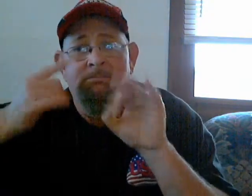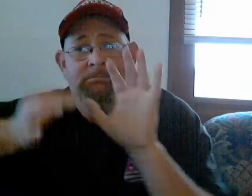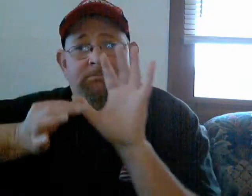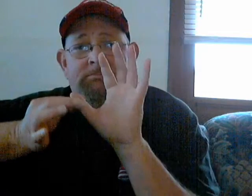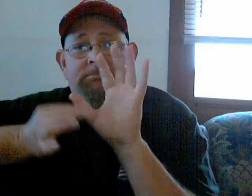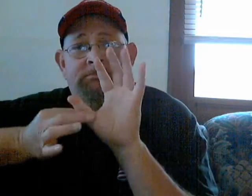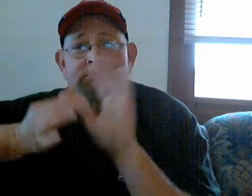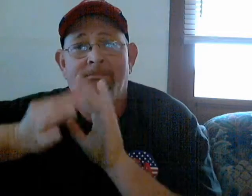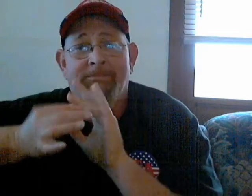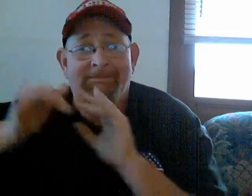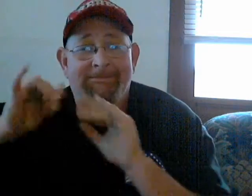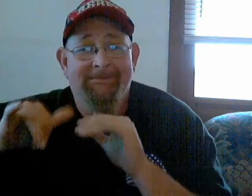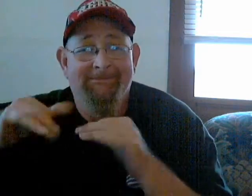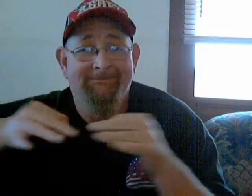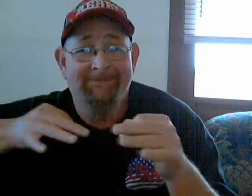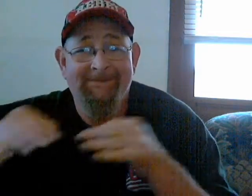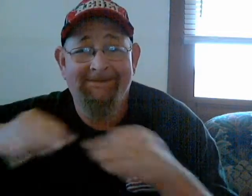That picture on here, what you have?